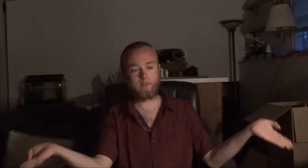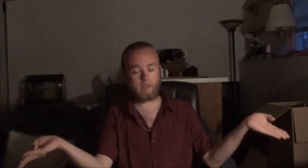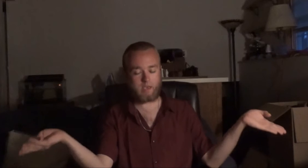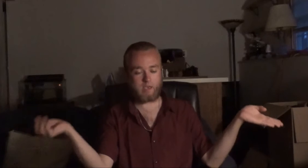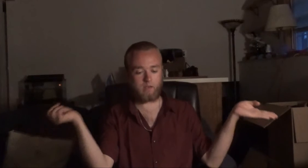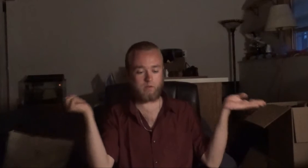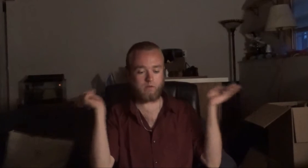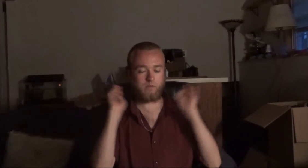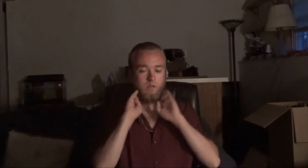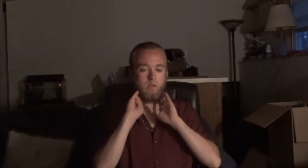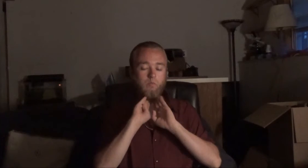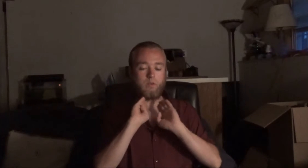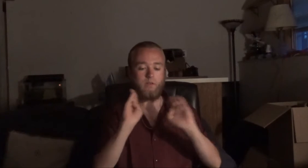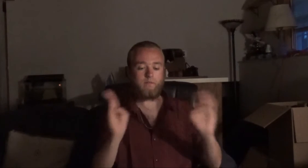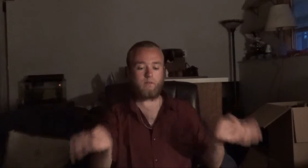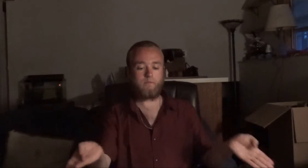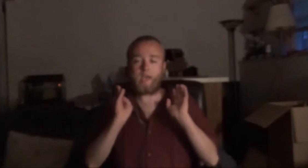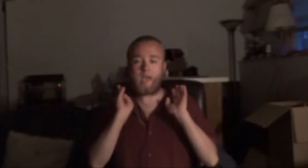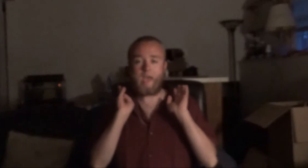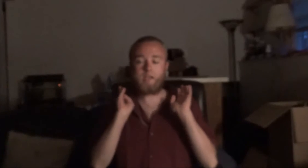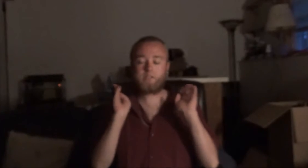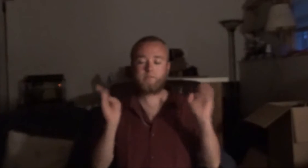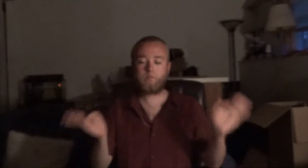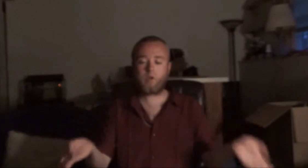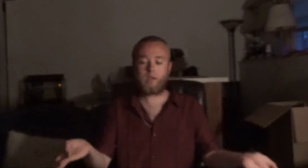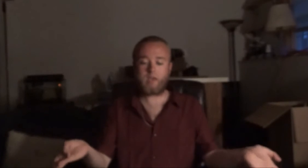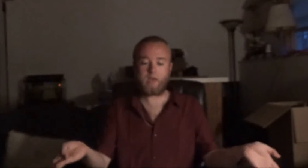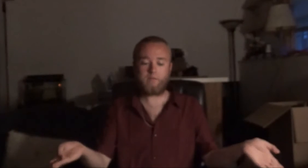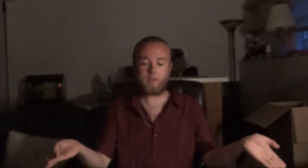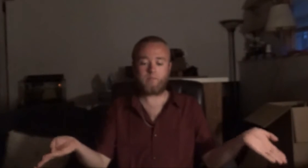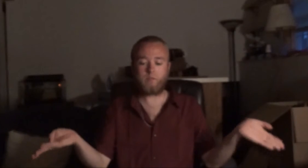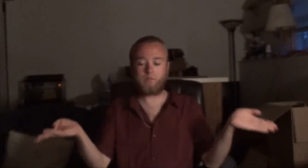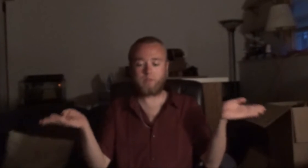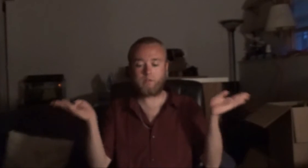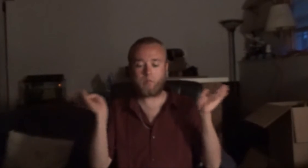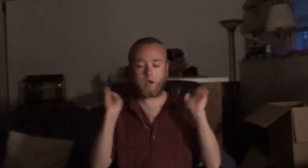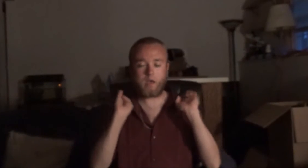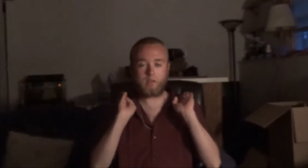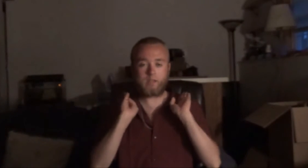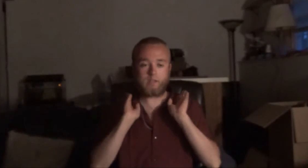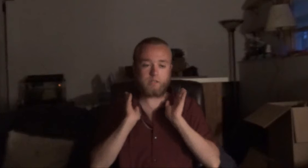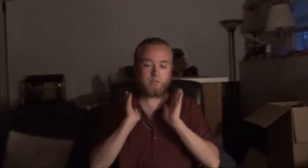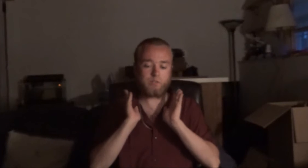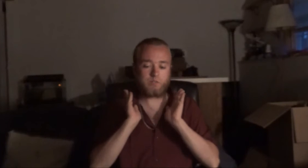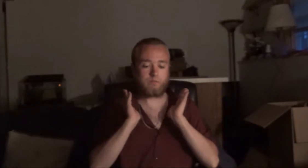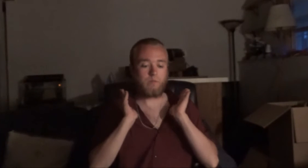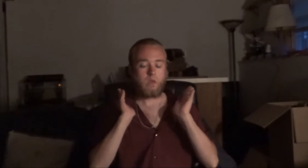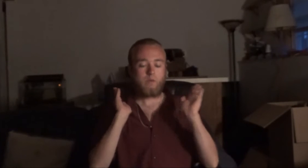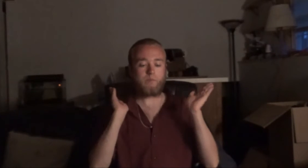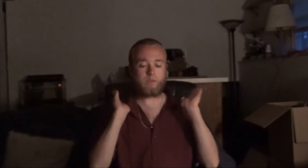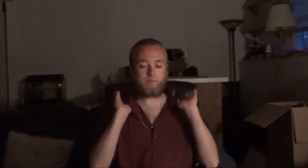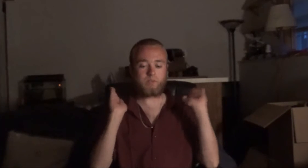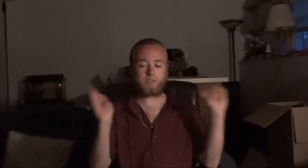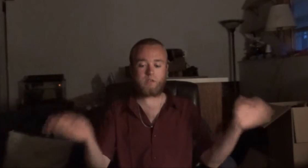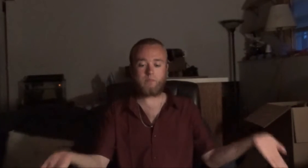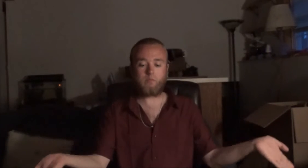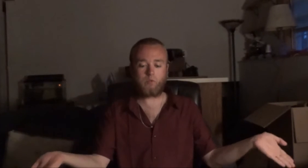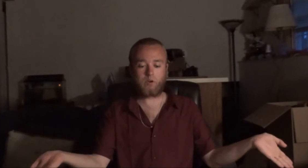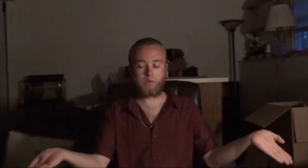flag or whatever. As for why I haven't uploaded in a while, in addition to being busy at my work,